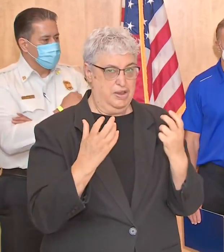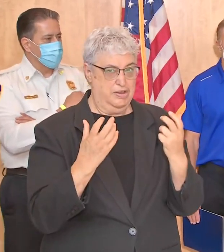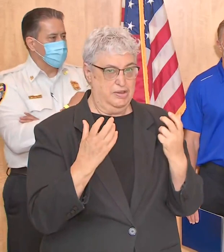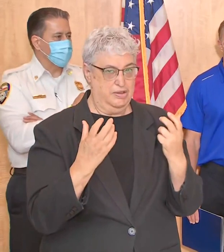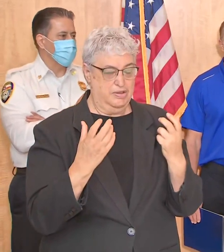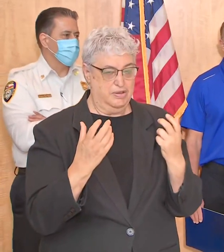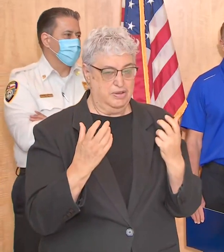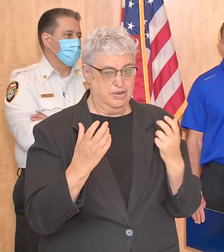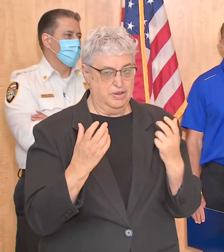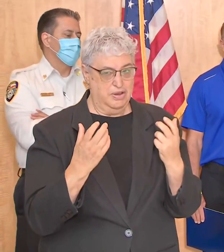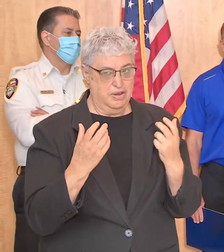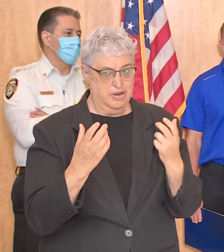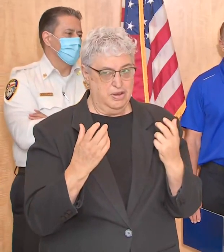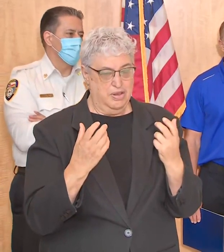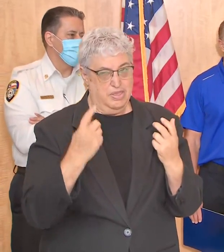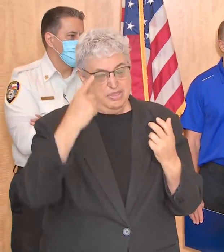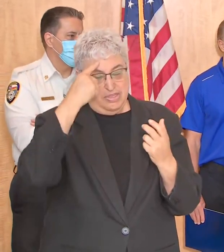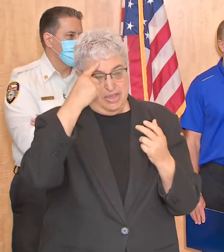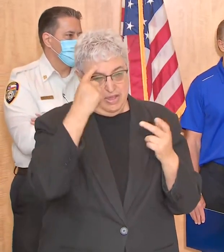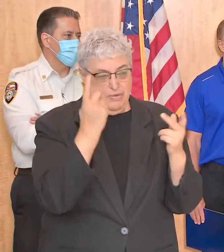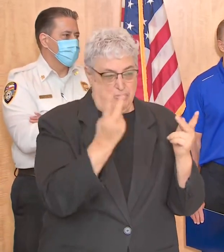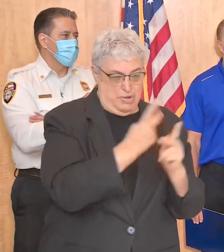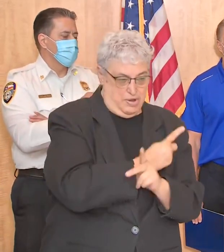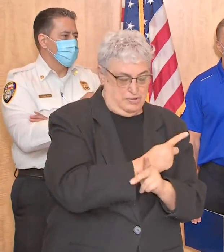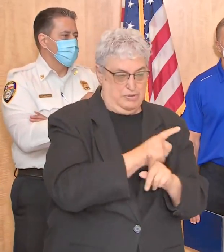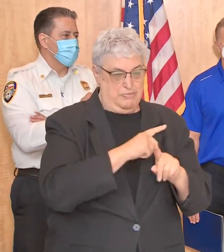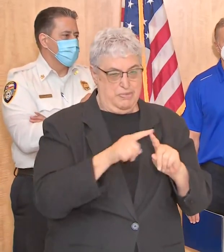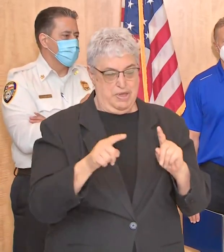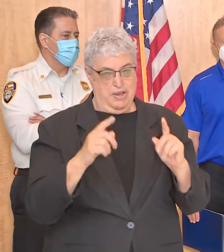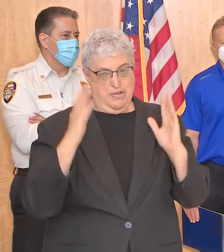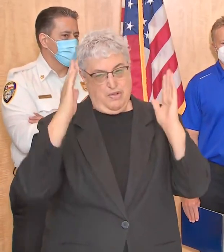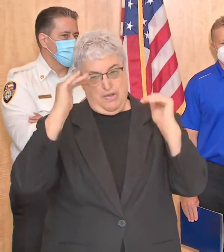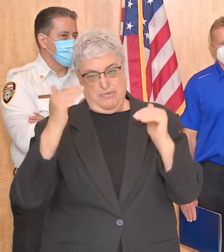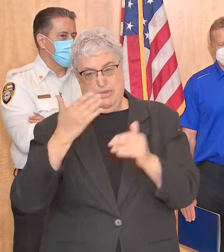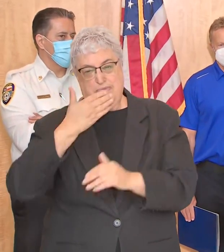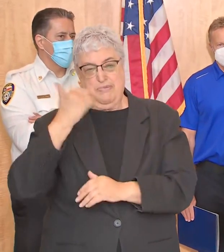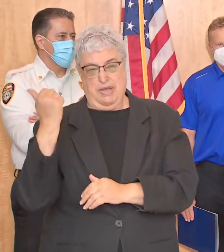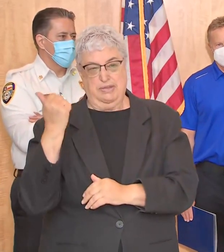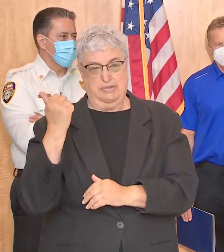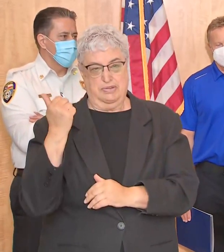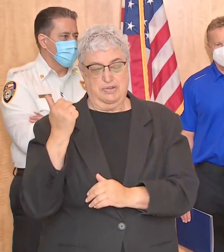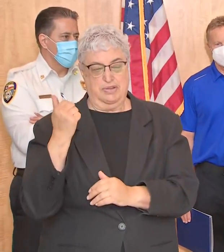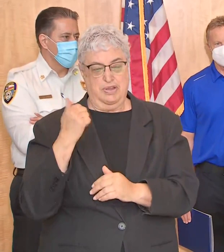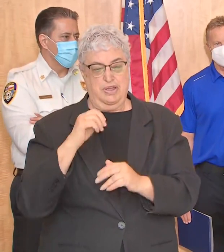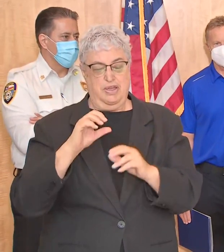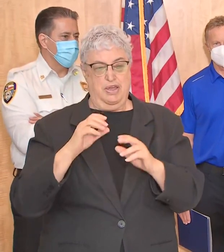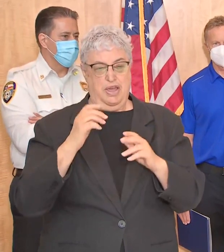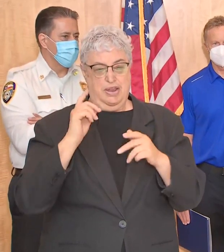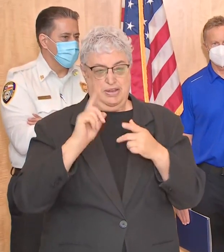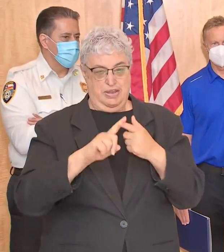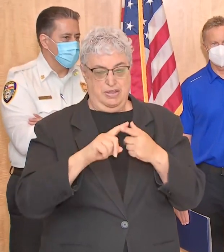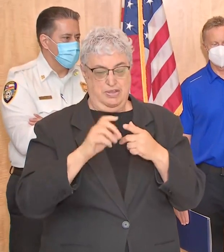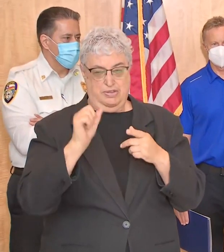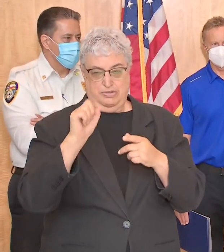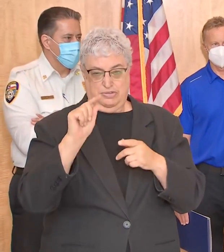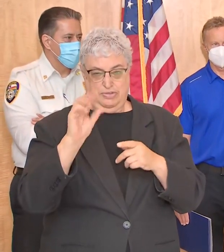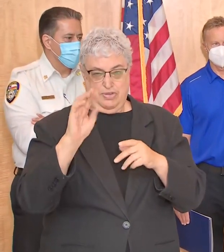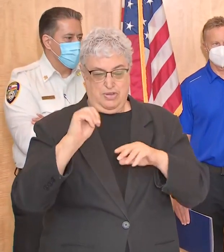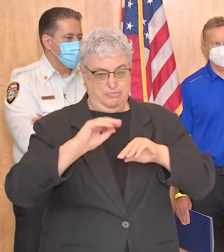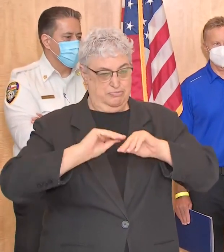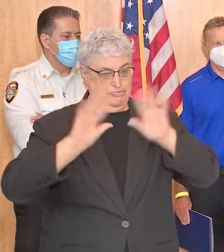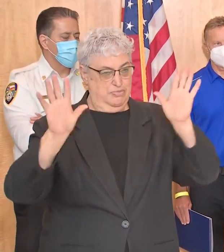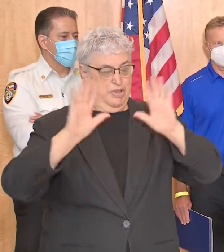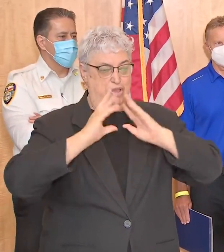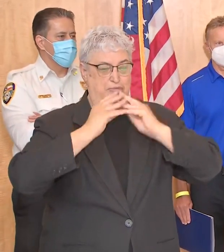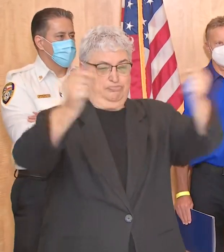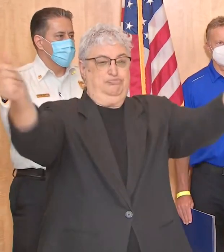best and even and and I will tell you until this storm clears and is out of here we'll continue to be